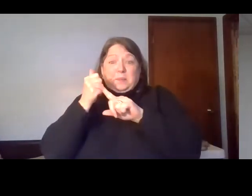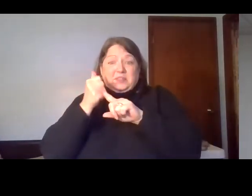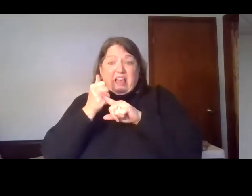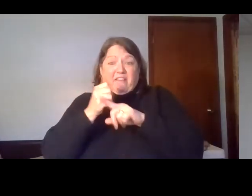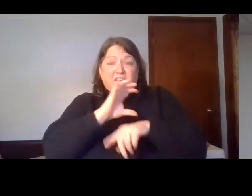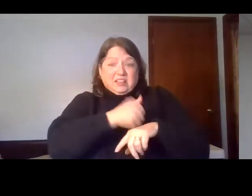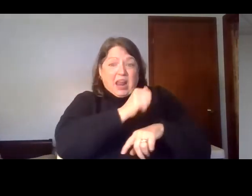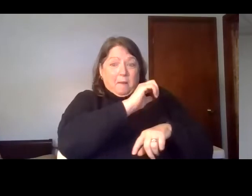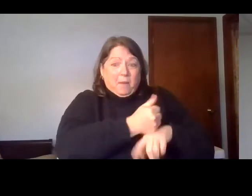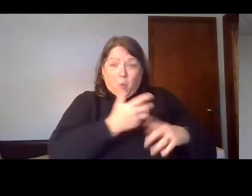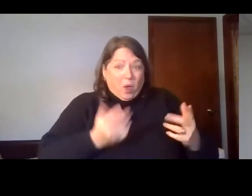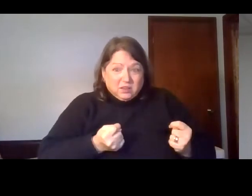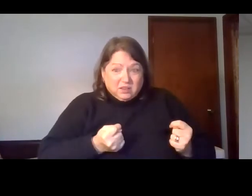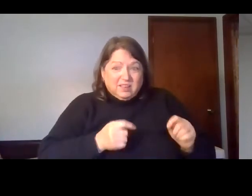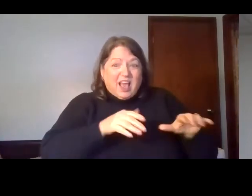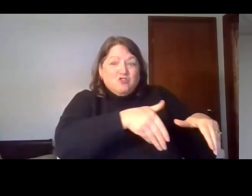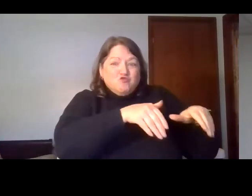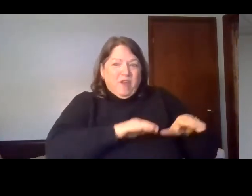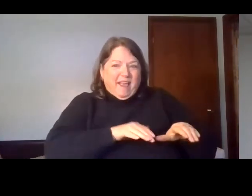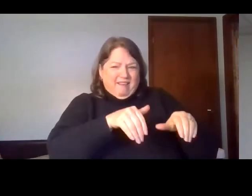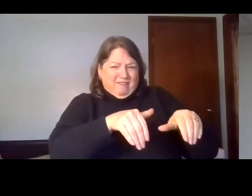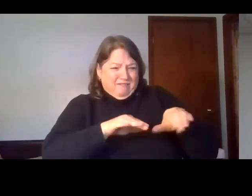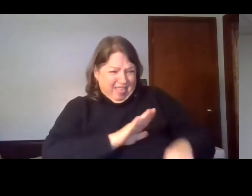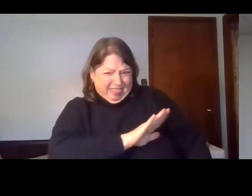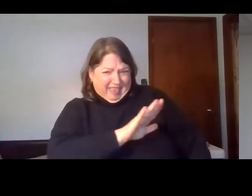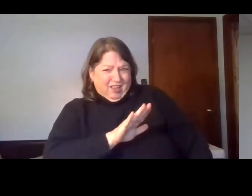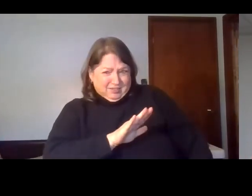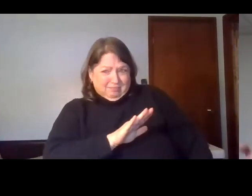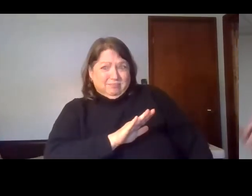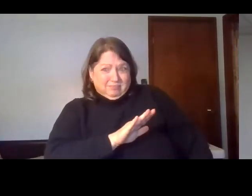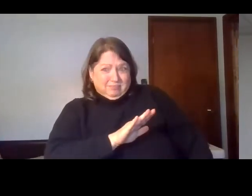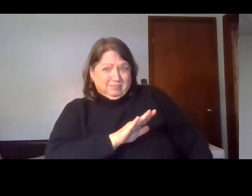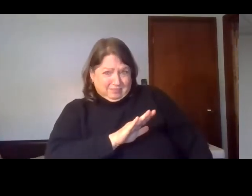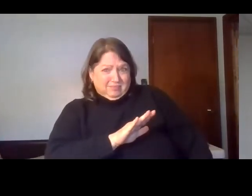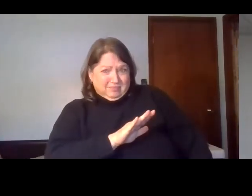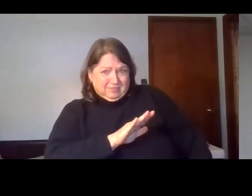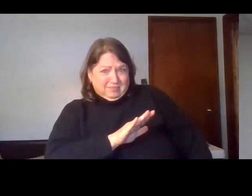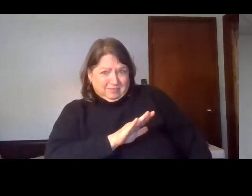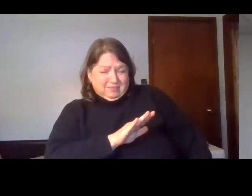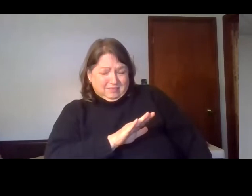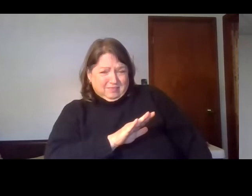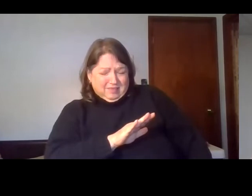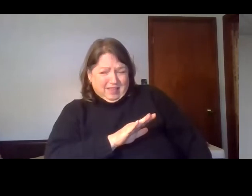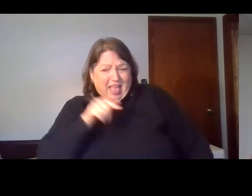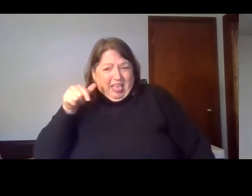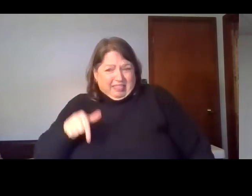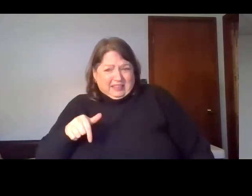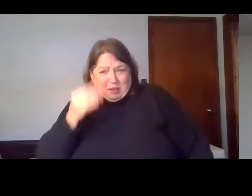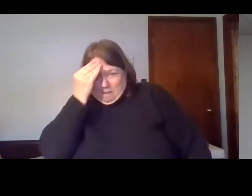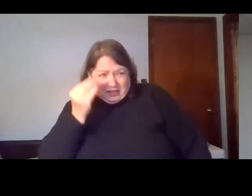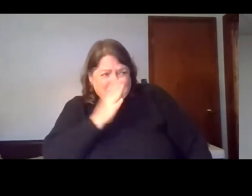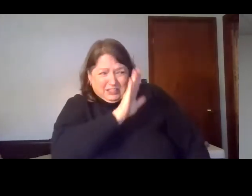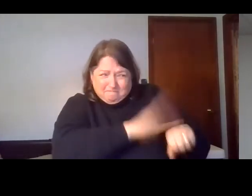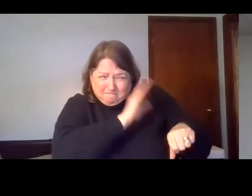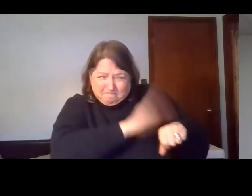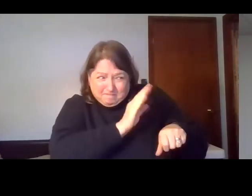God himself is going to prepare their grave. Certainly a message that was to get their attention regarding the